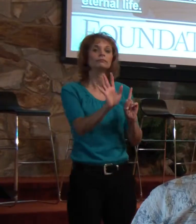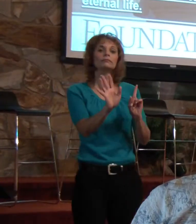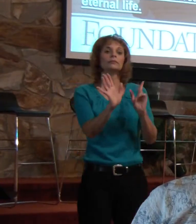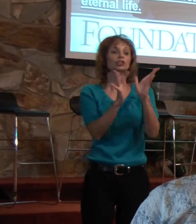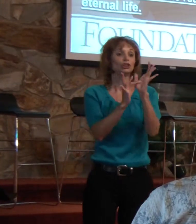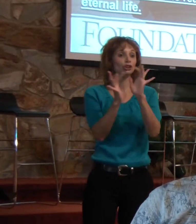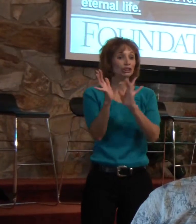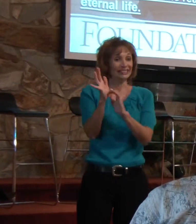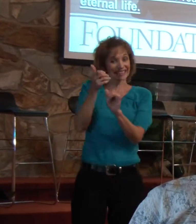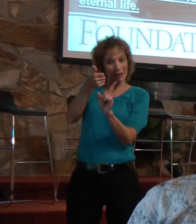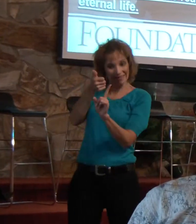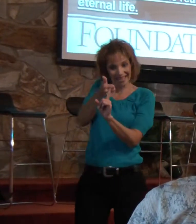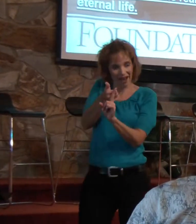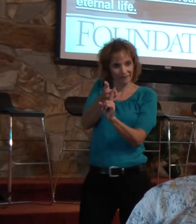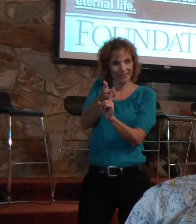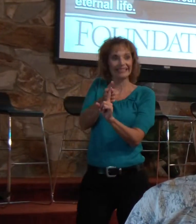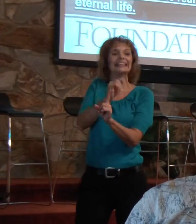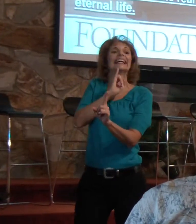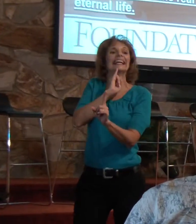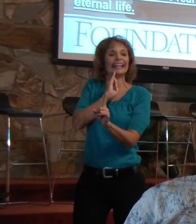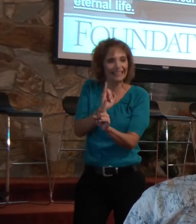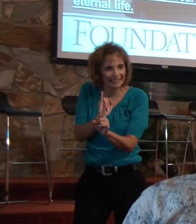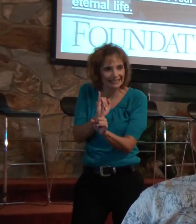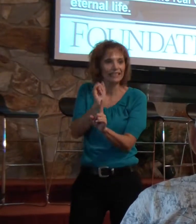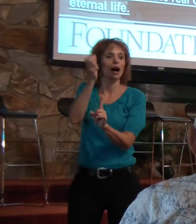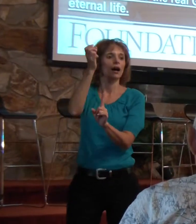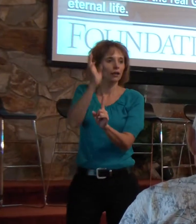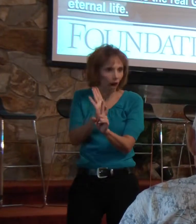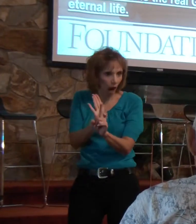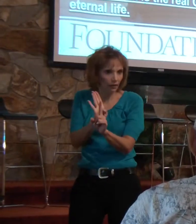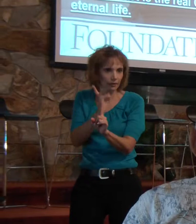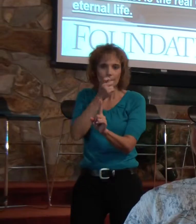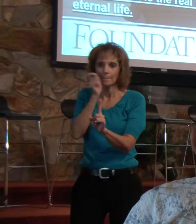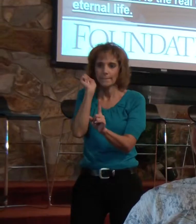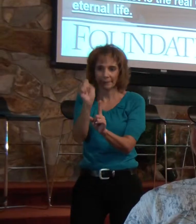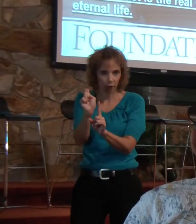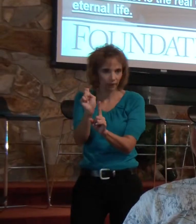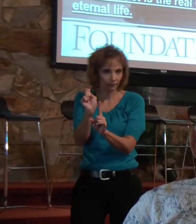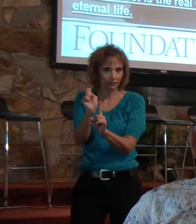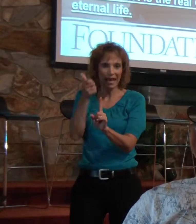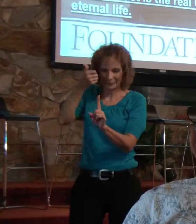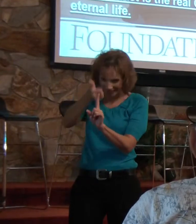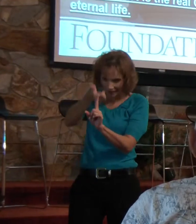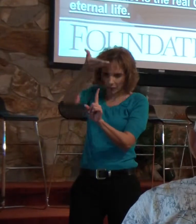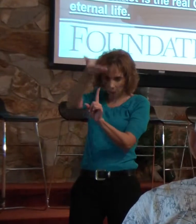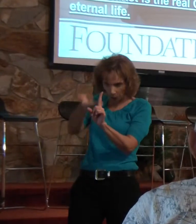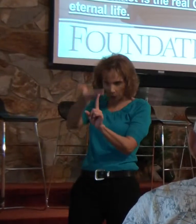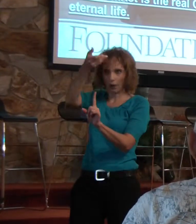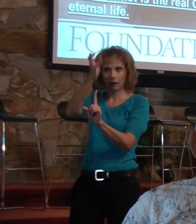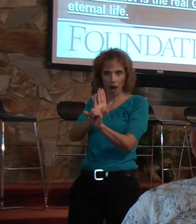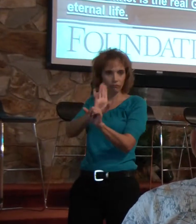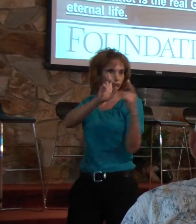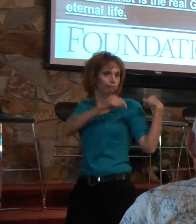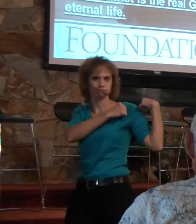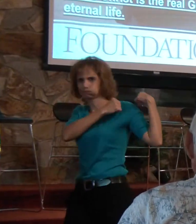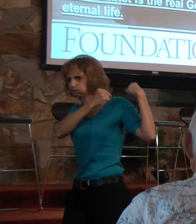is God. Jesus has always been God.